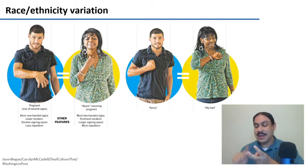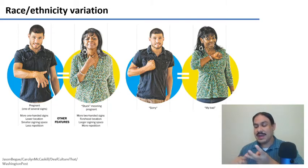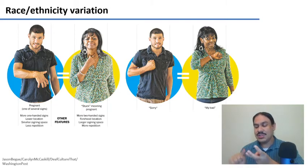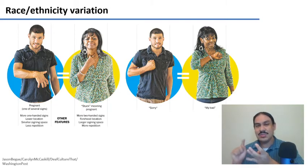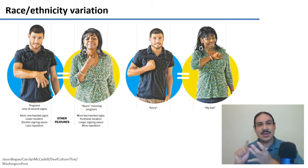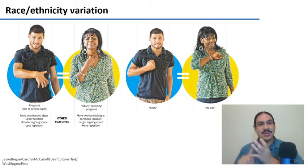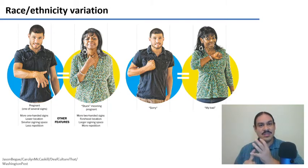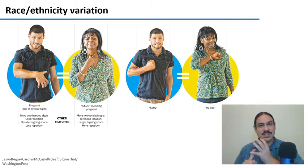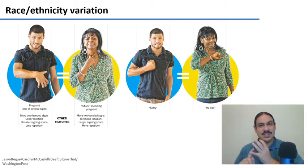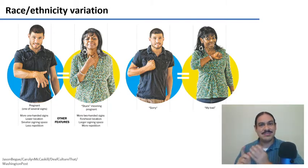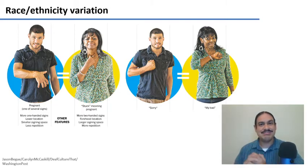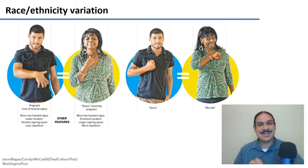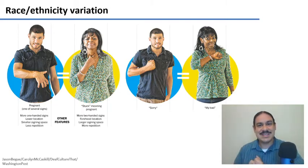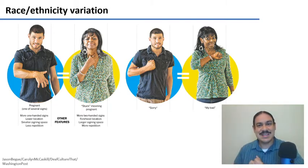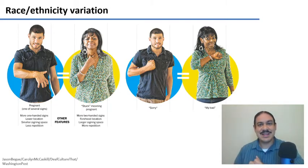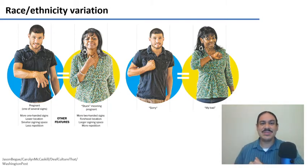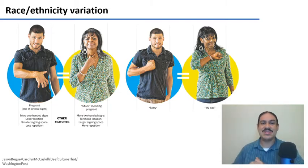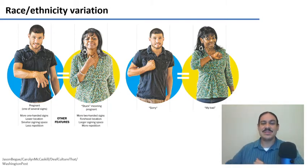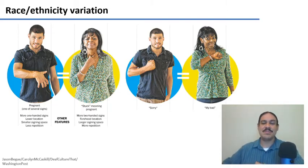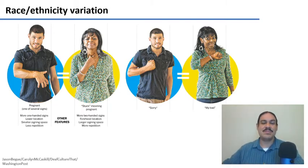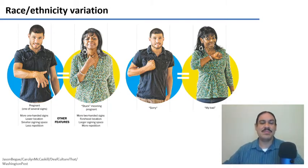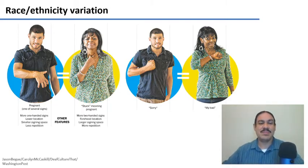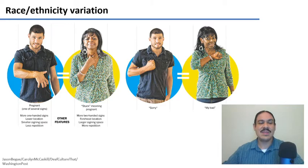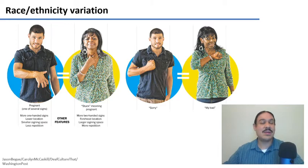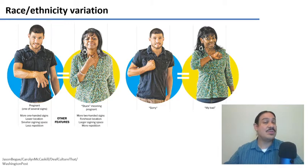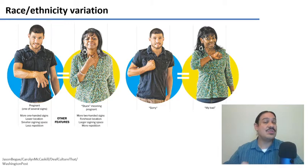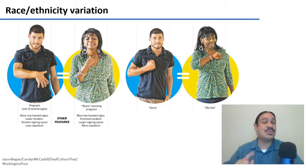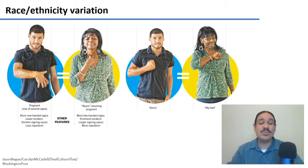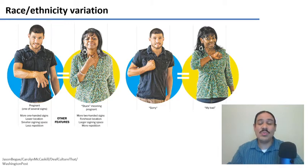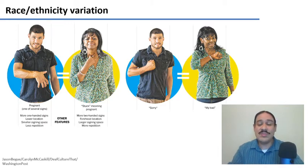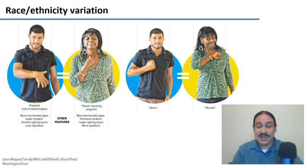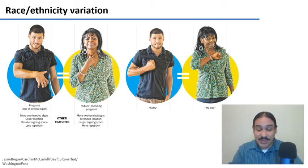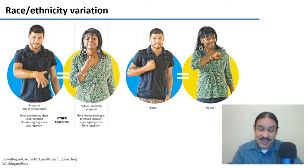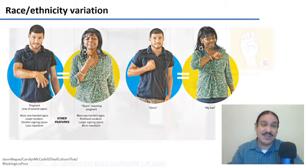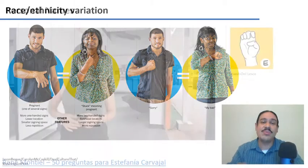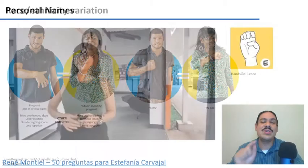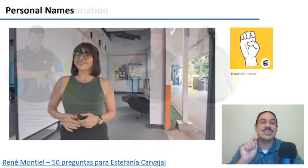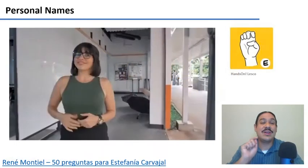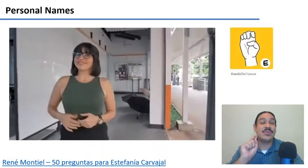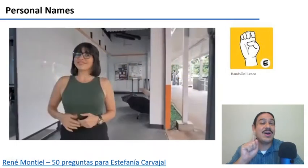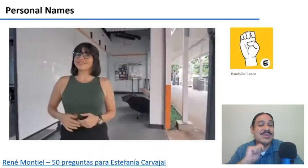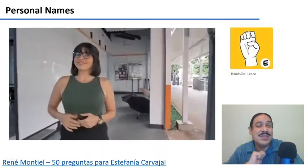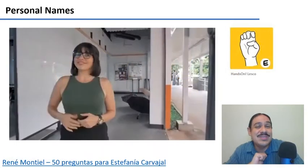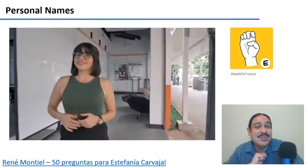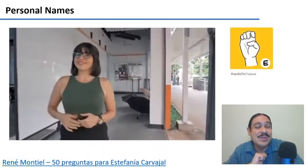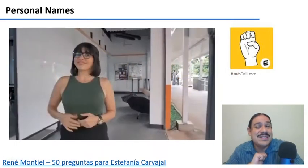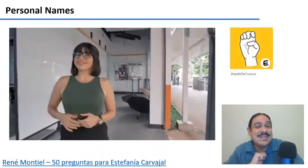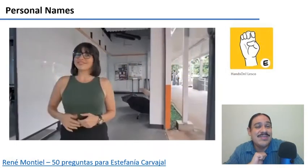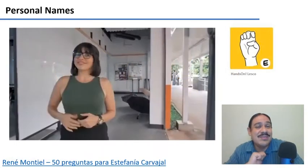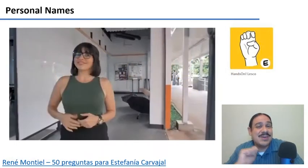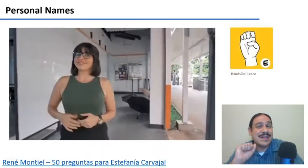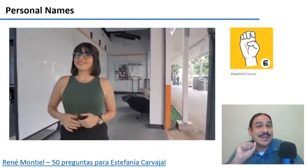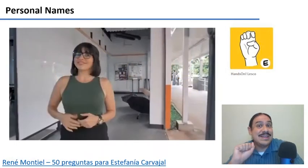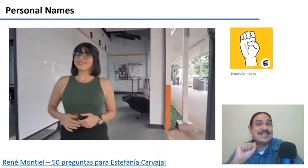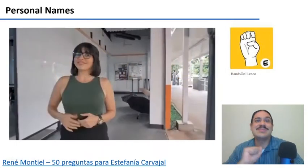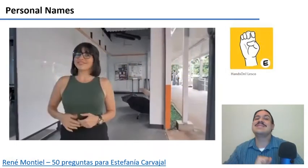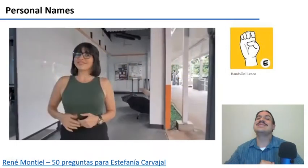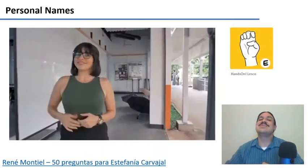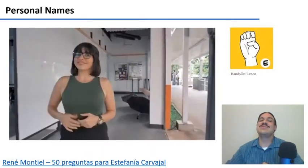age and by ethnicity in sign languages i want to show you one final thing which i forgot to mention in week seven but i need to mention before